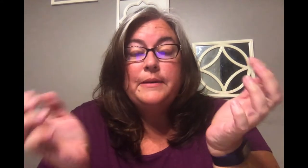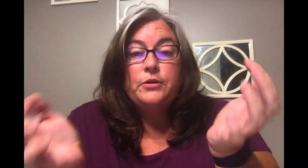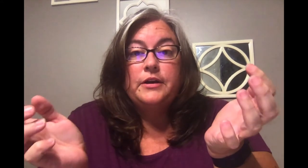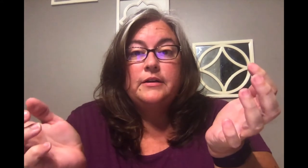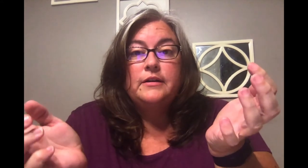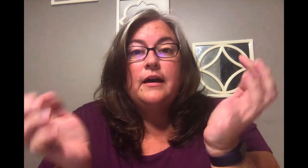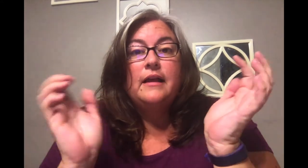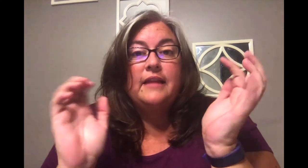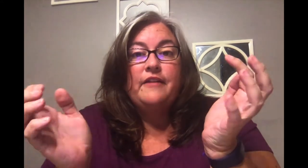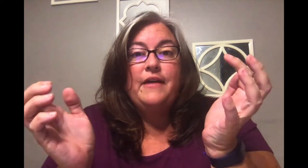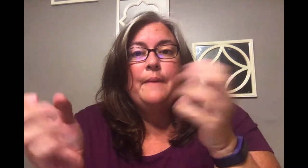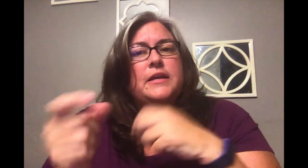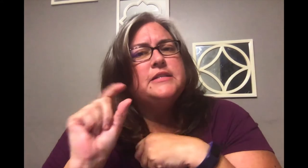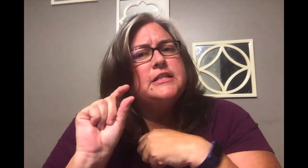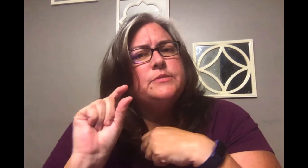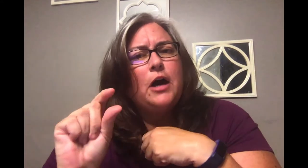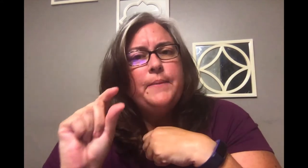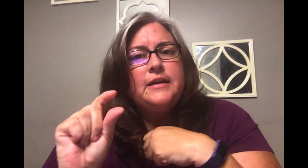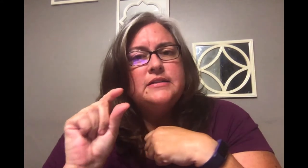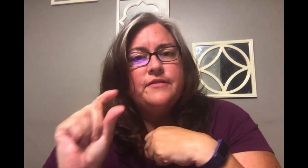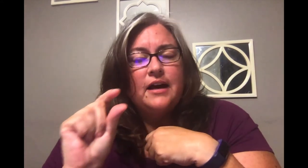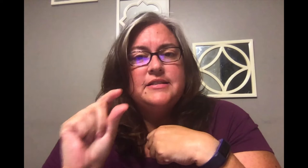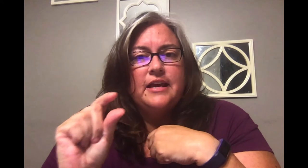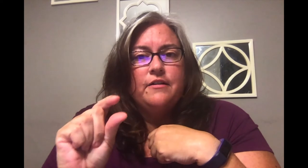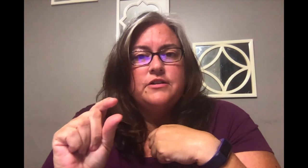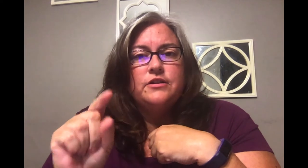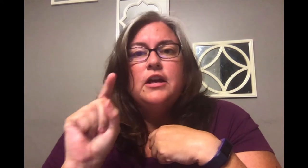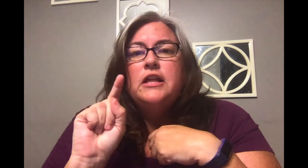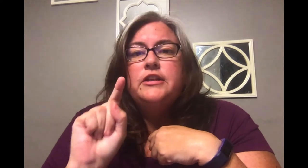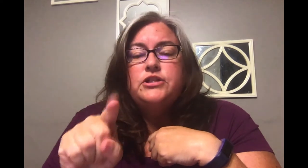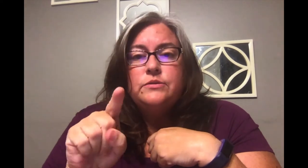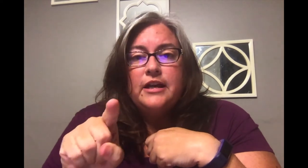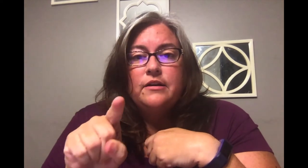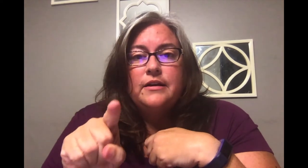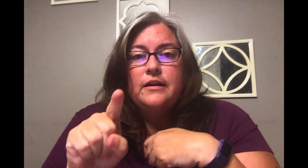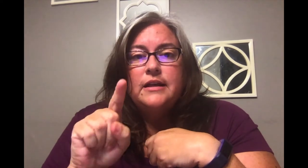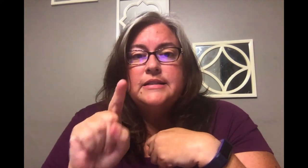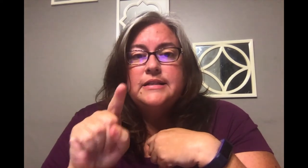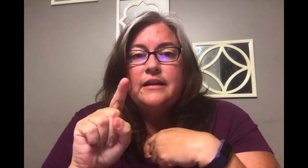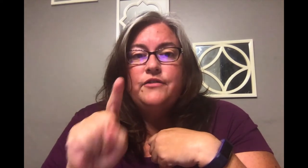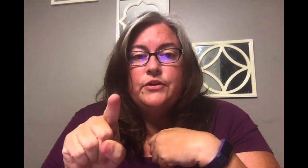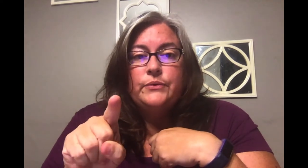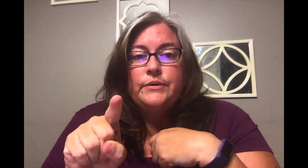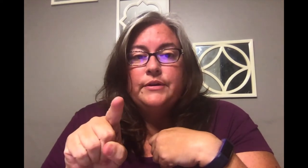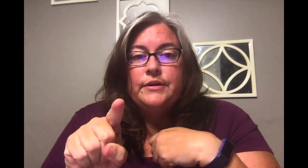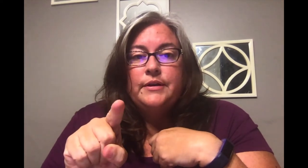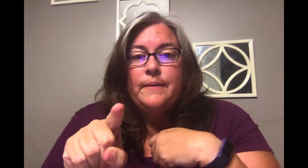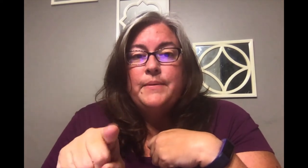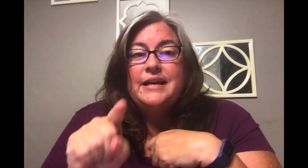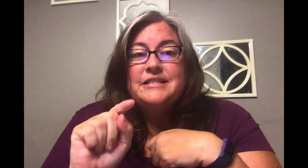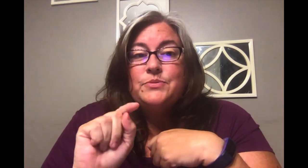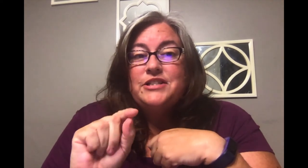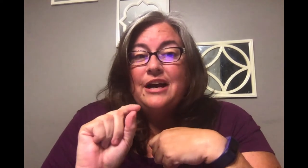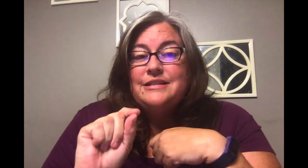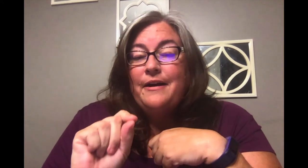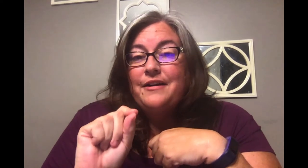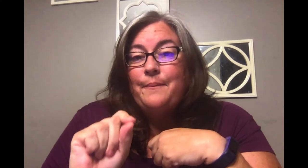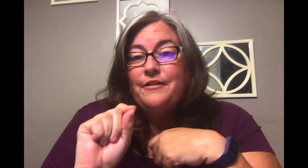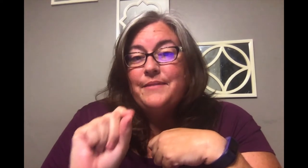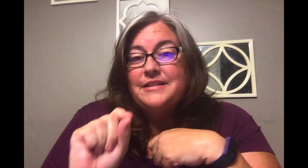put a life app is a small piece of god's character that you carry inside of you because as we talked about a couple of months